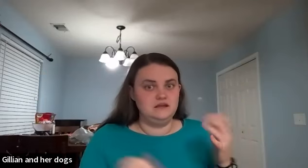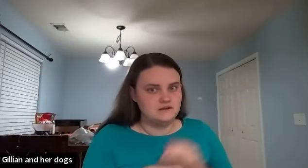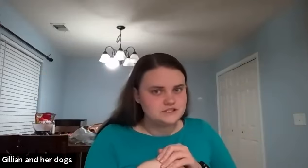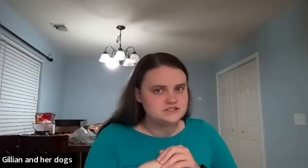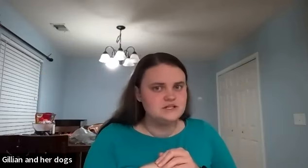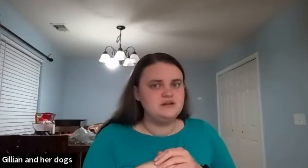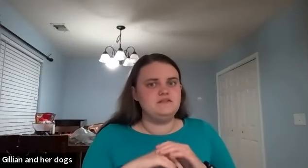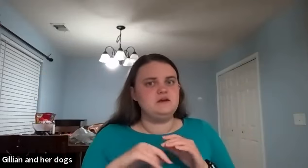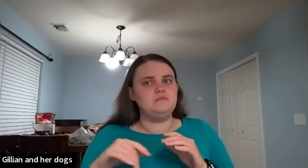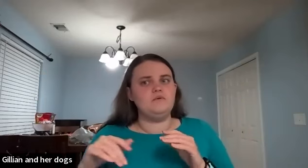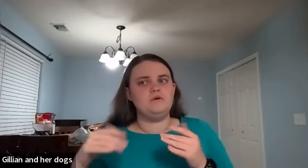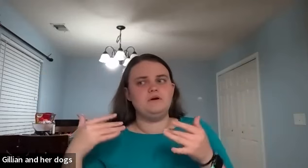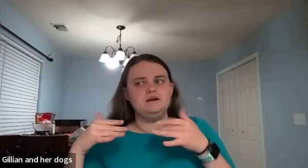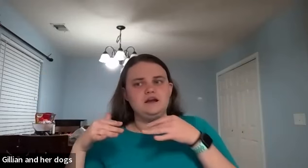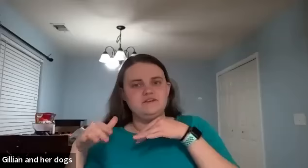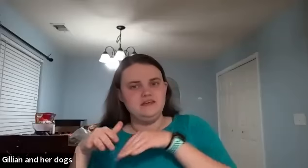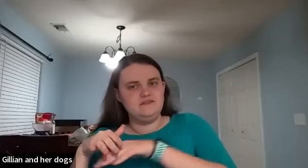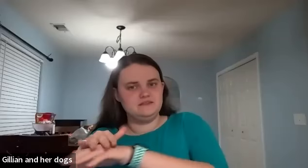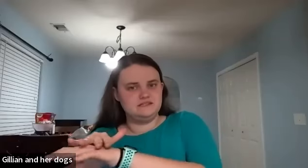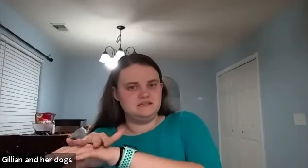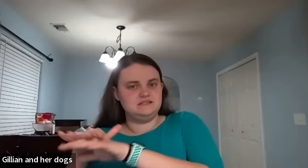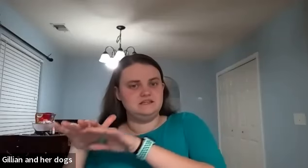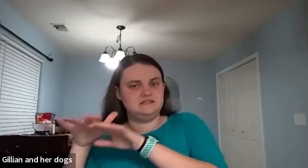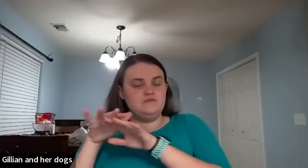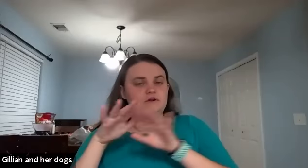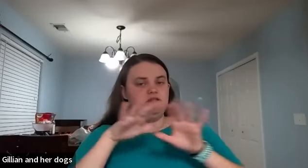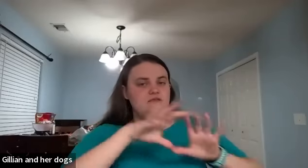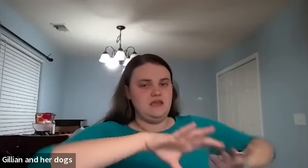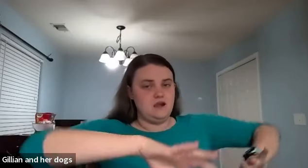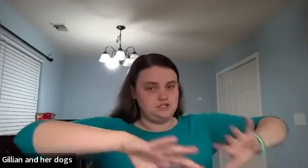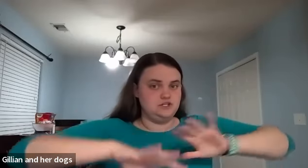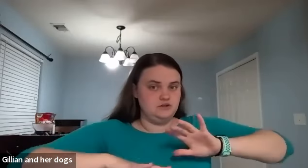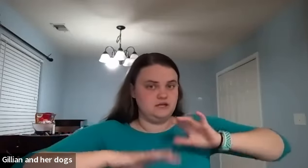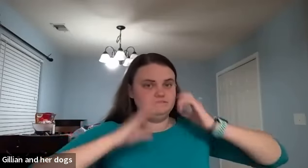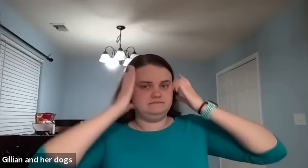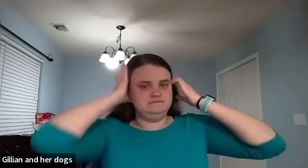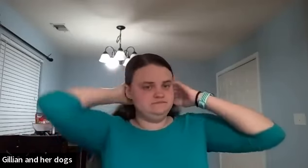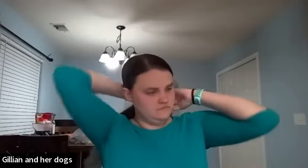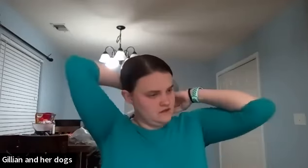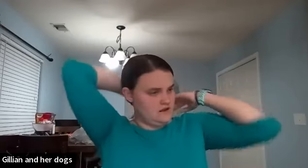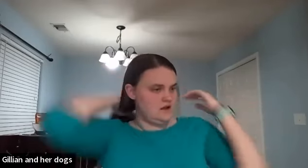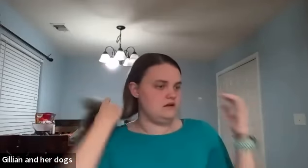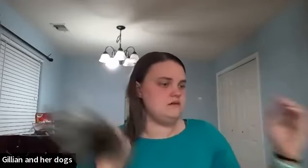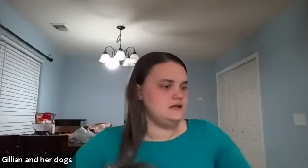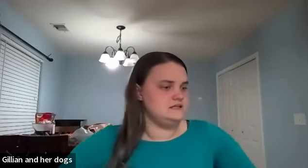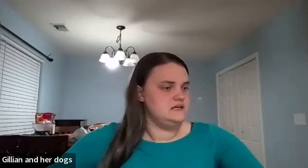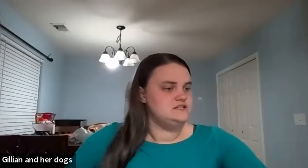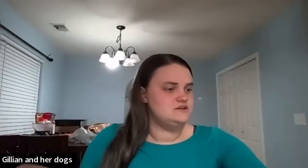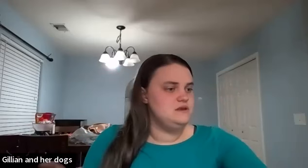english they're more kind of in the sentence itself or in the action you're doing all right so